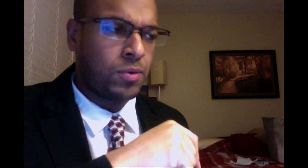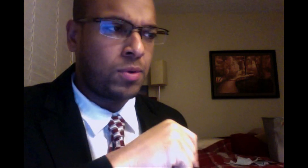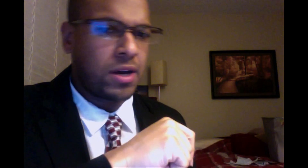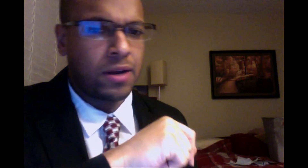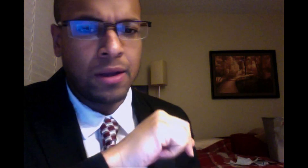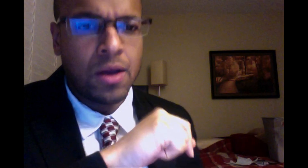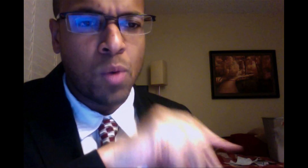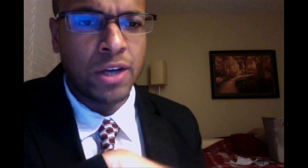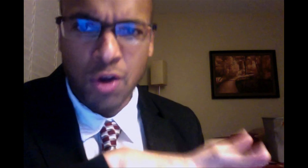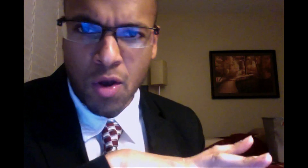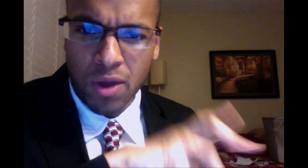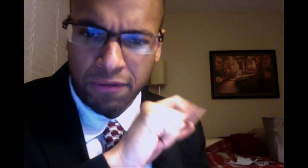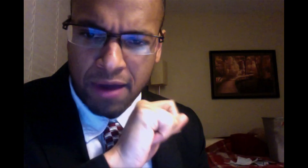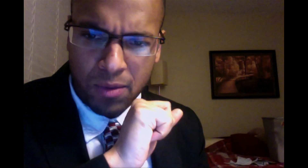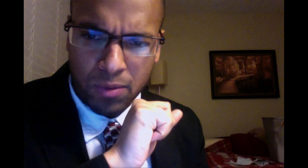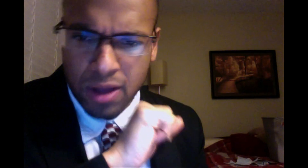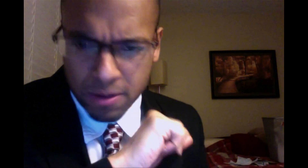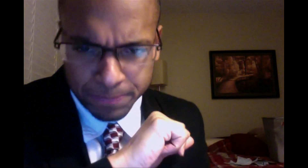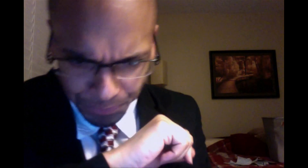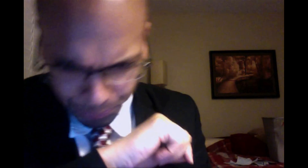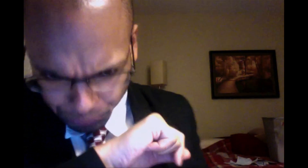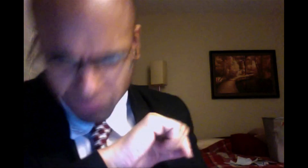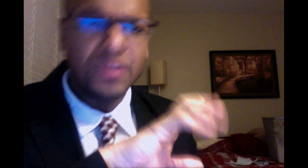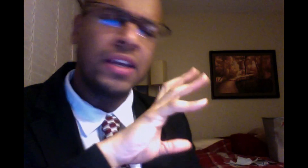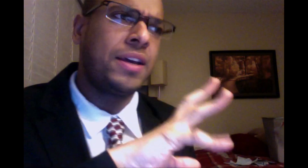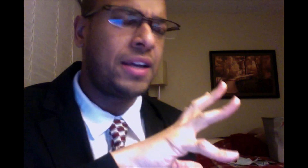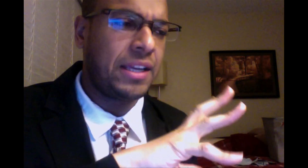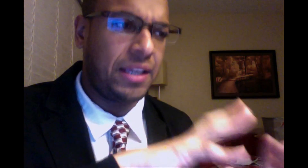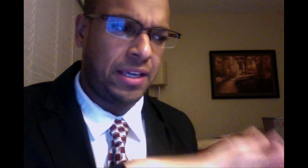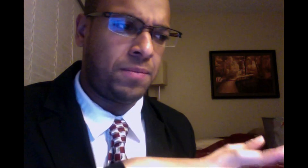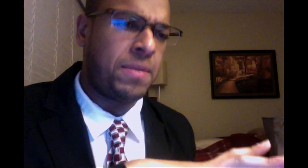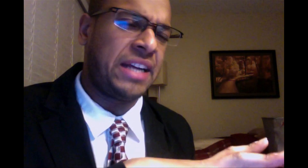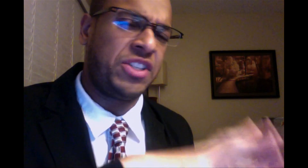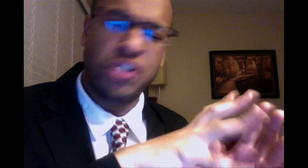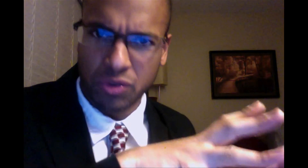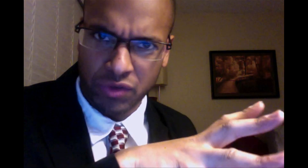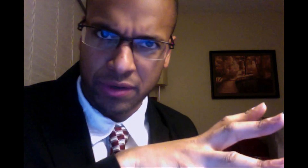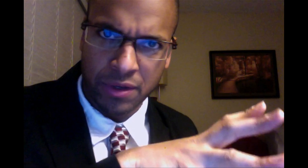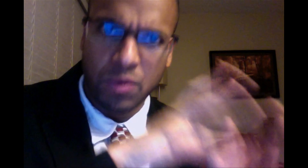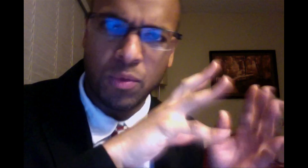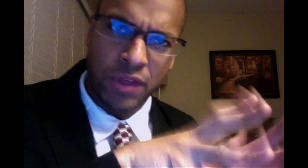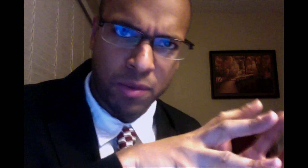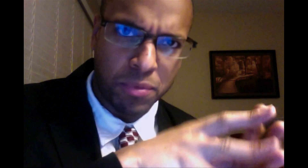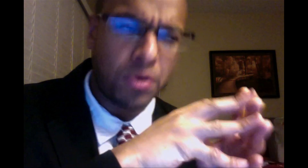wanted to know if I would eat my children when they are born.